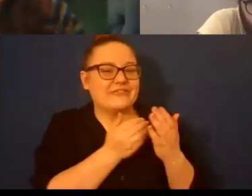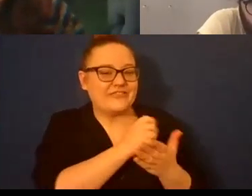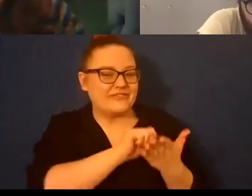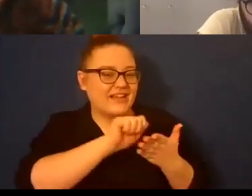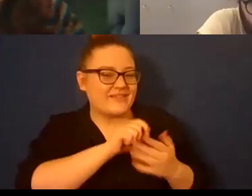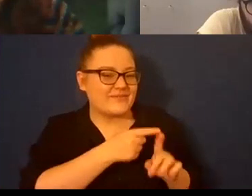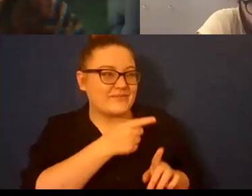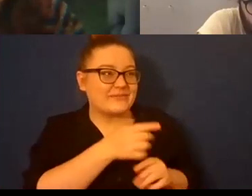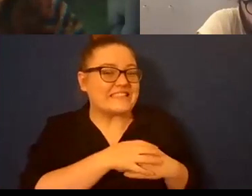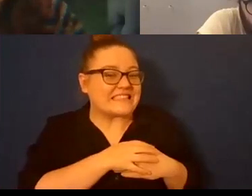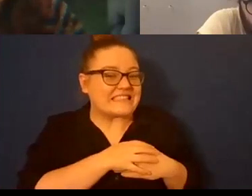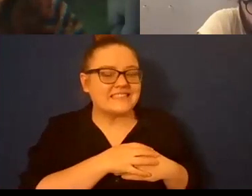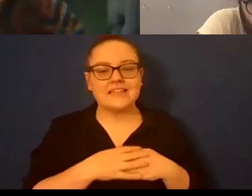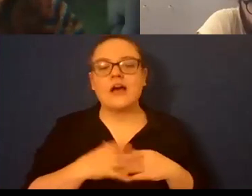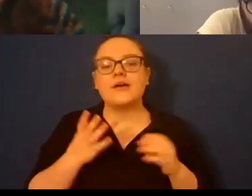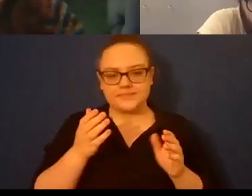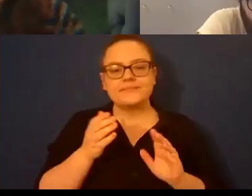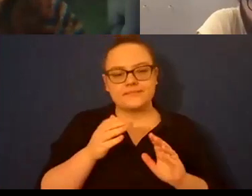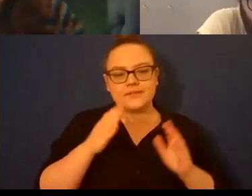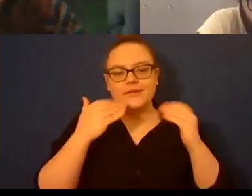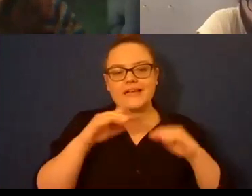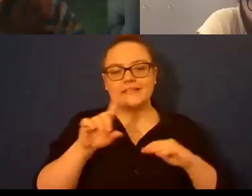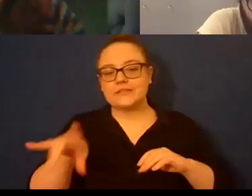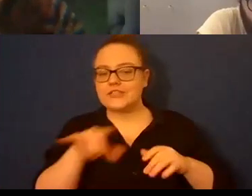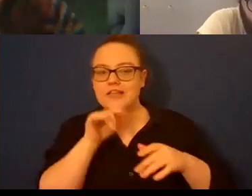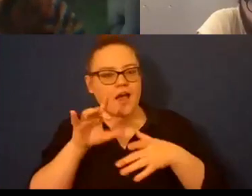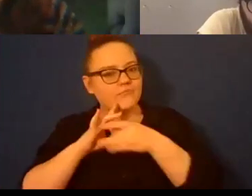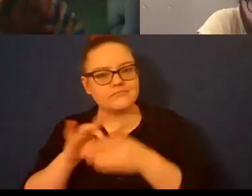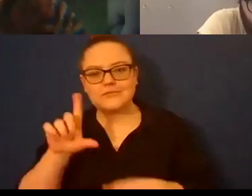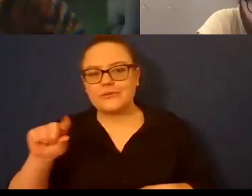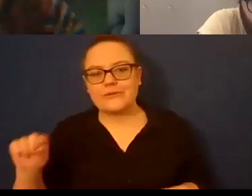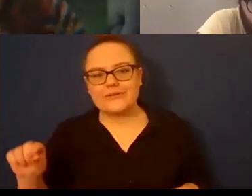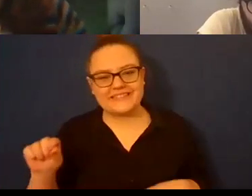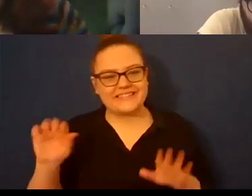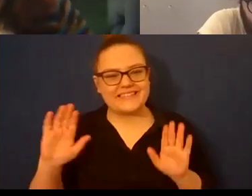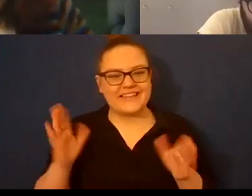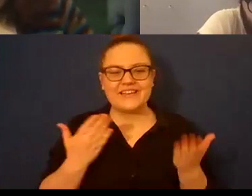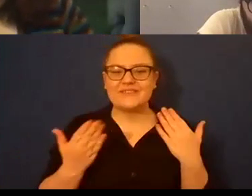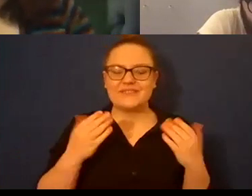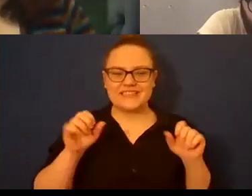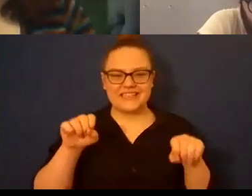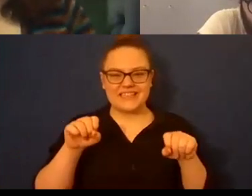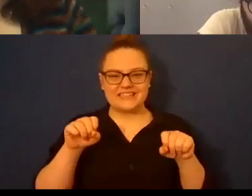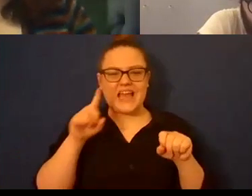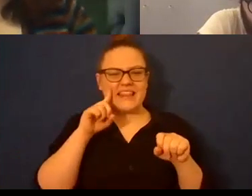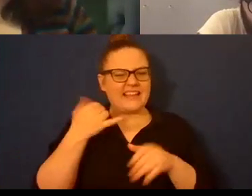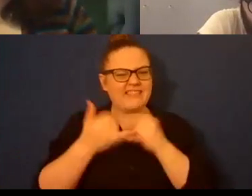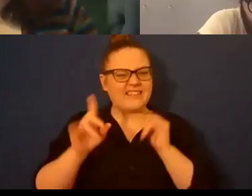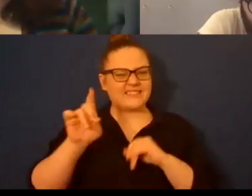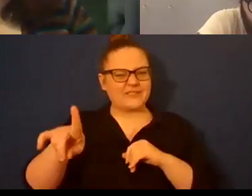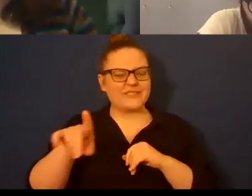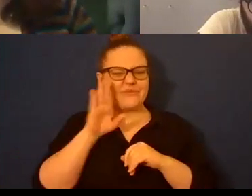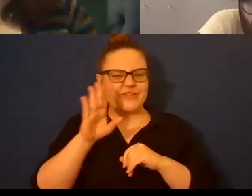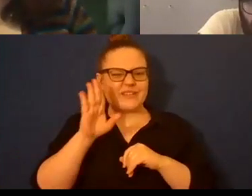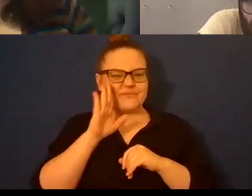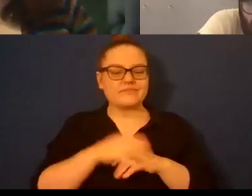go to a question that isn't about 2020 uh so that um maybe we can and I think I think this will be our last question um